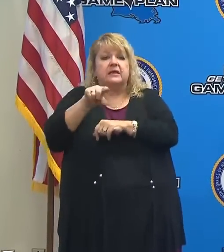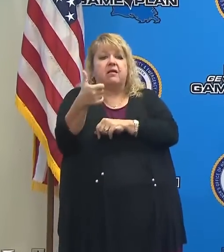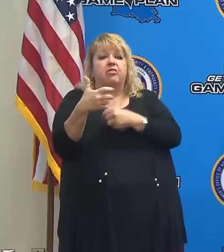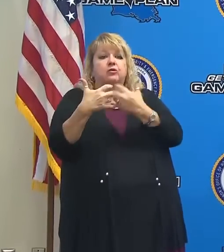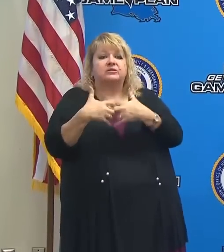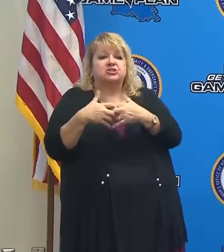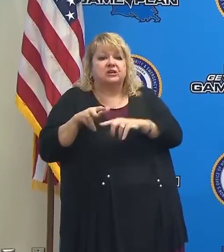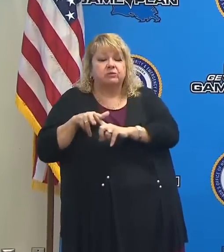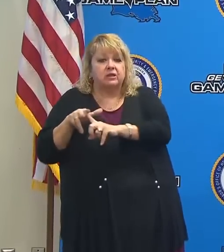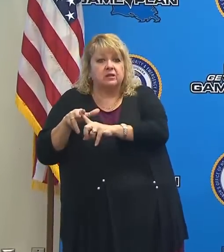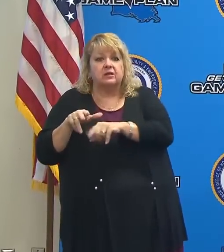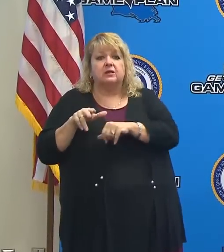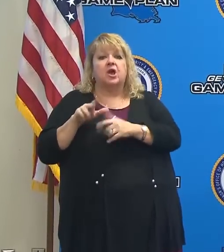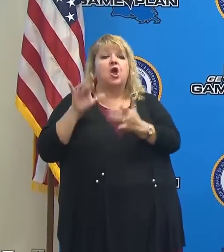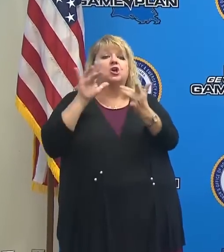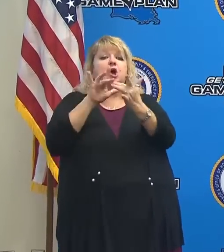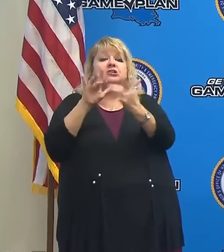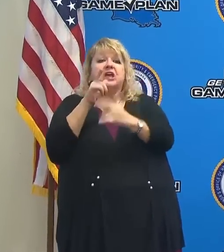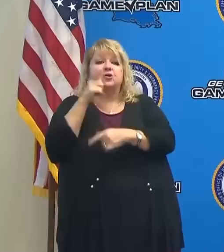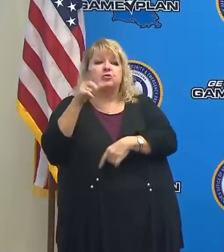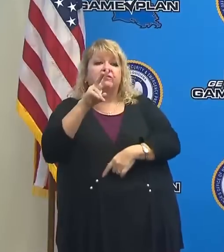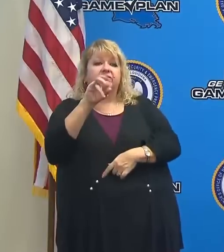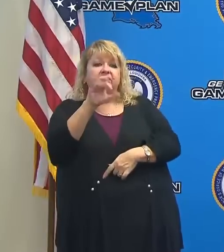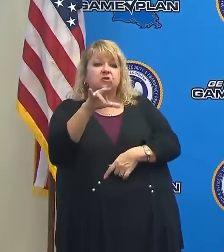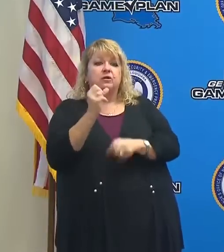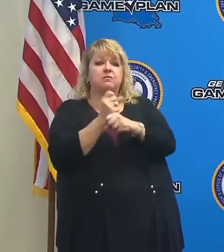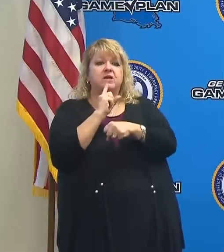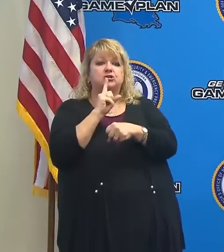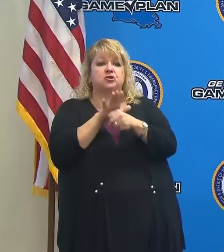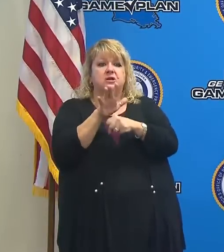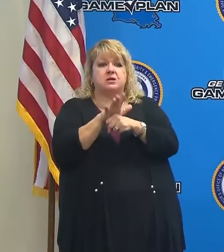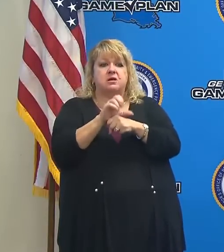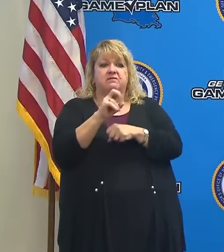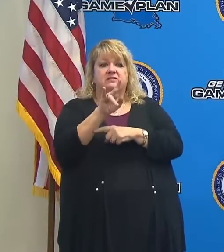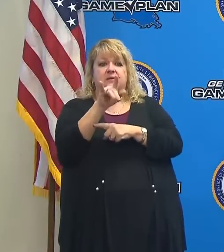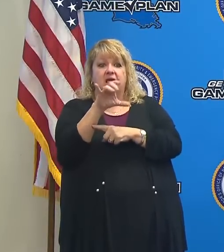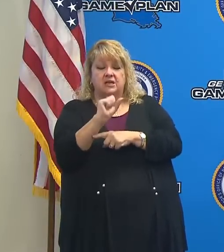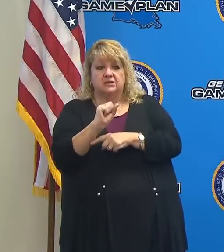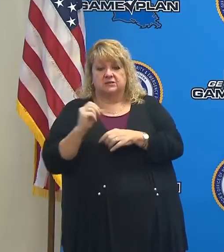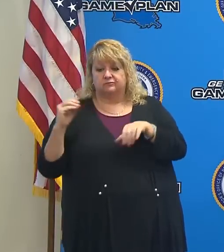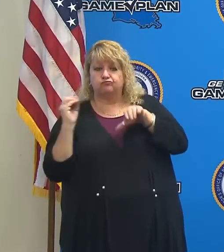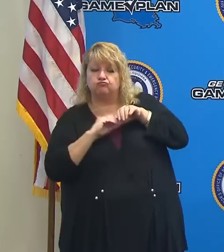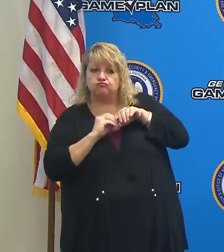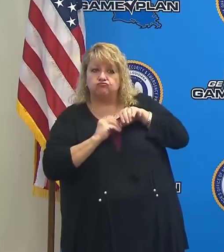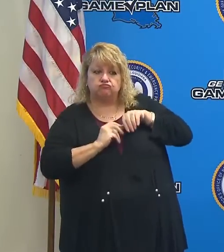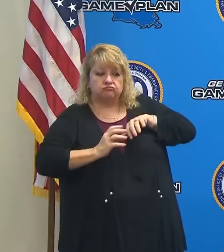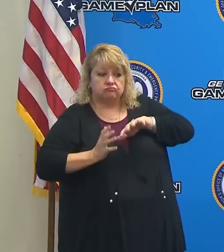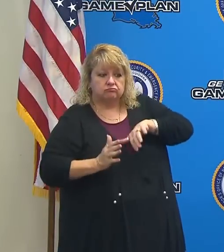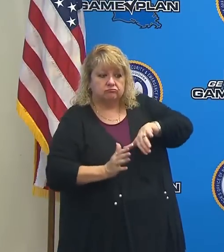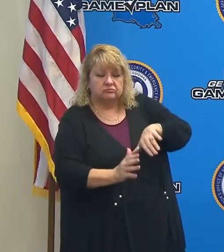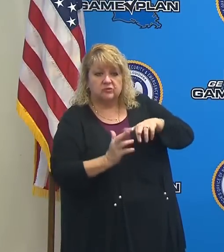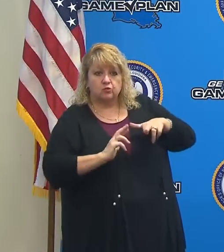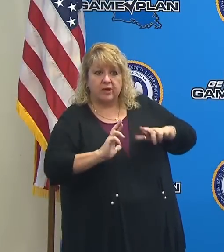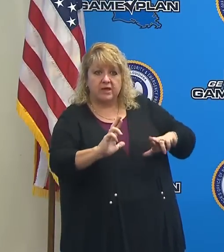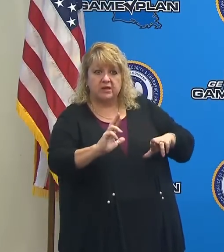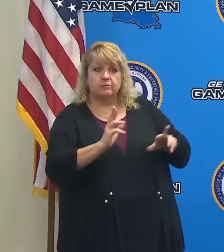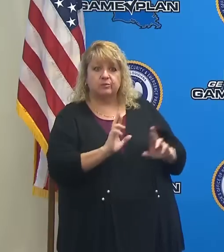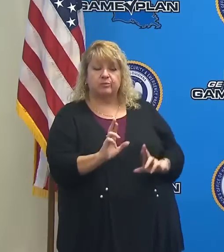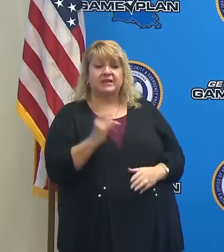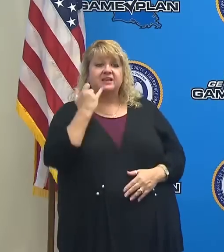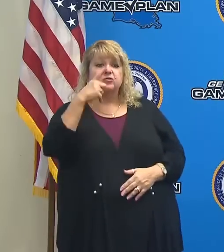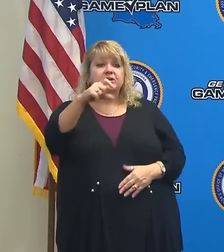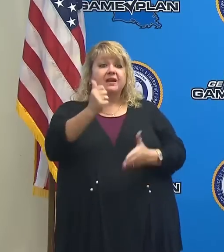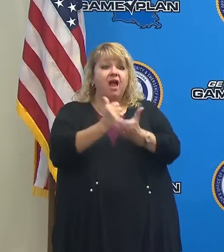prepare. Contact your vendor. Make sure you have your supplies. Stock up. Be prepared. If you need assistance